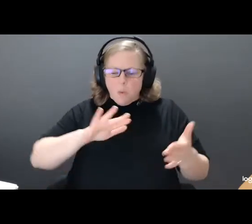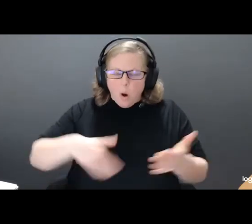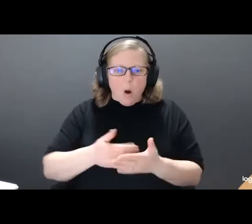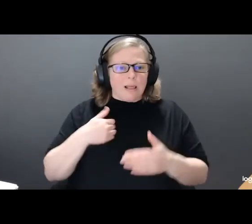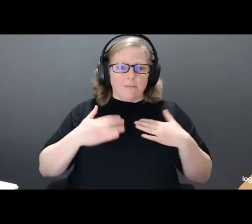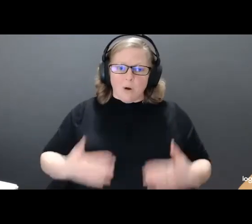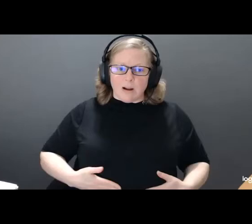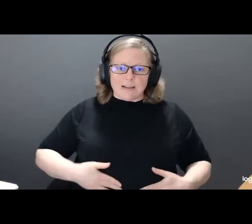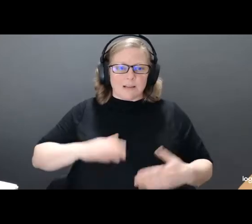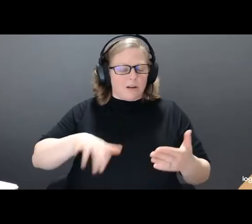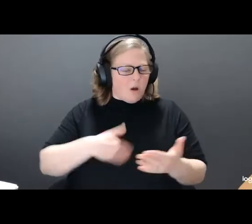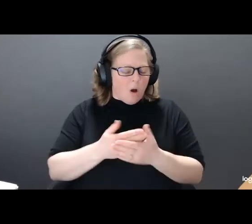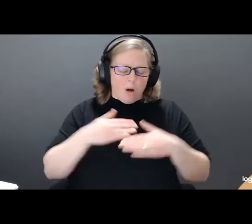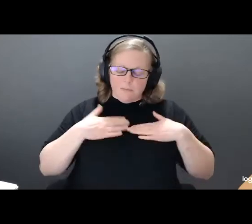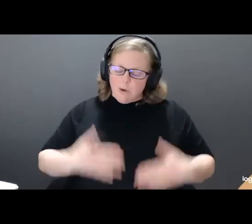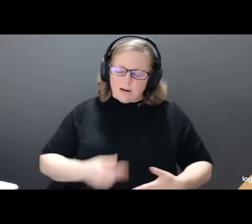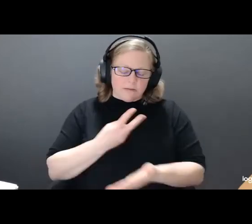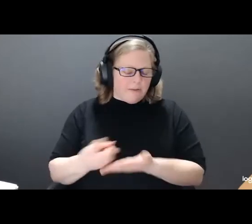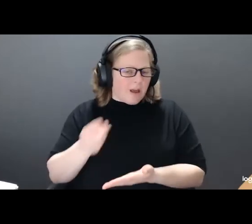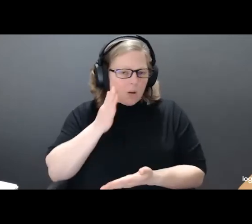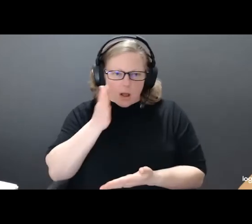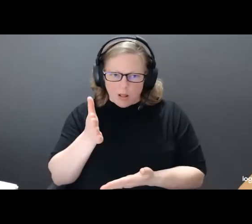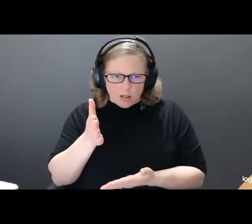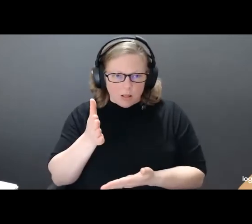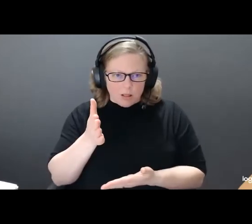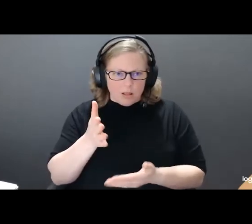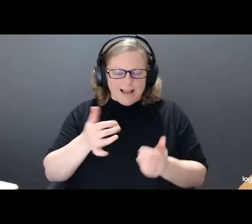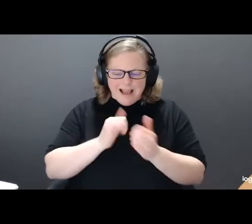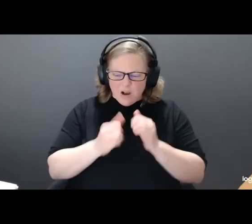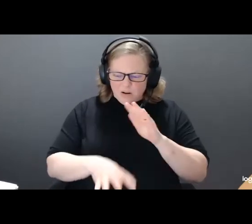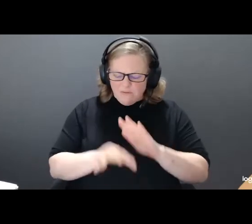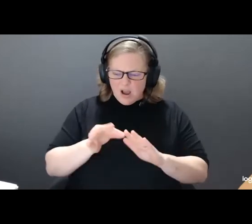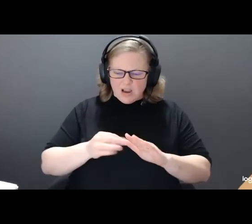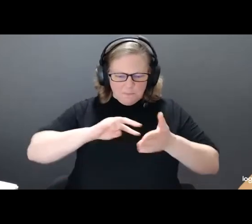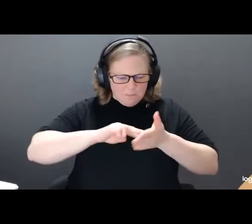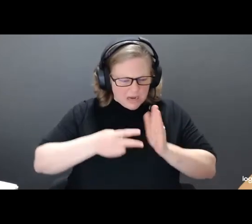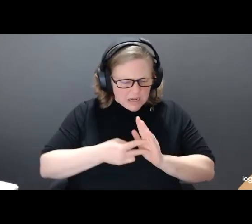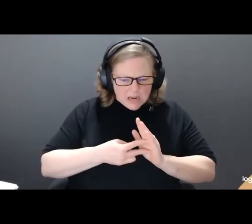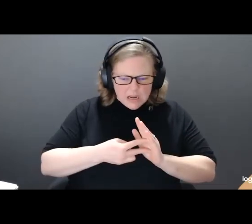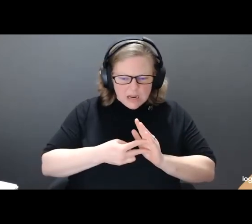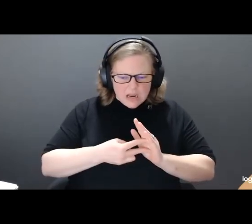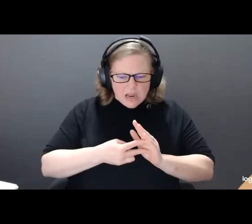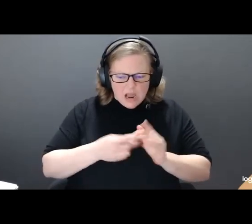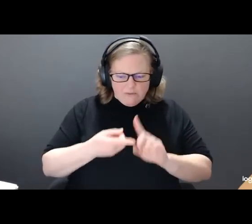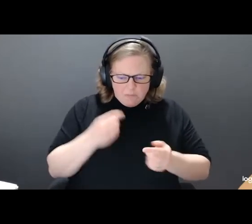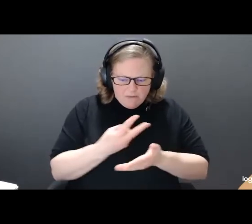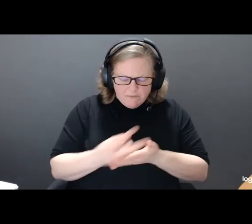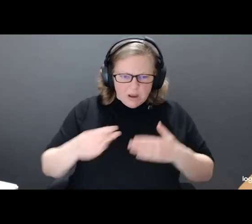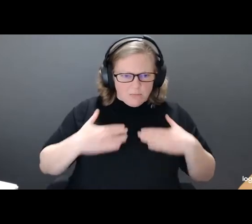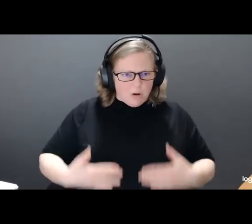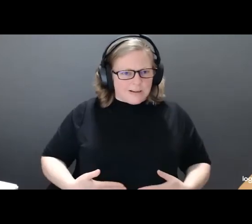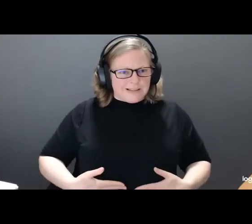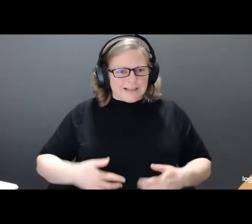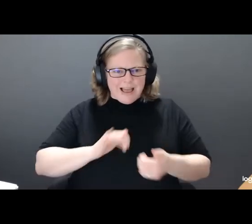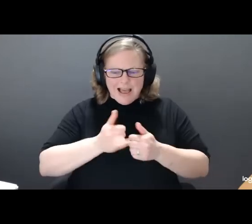all betray us. How do we find meaning and purpose in that betrayal? How do we learn to live in all of our